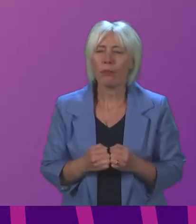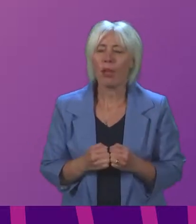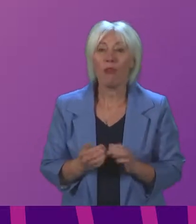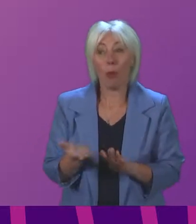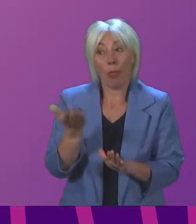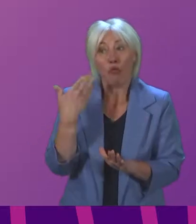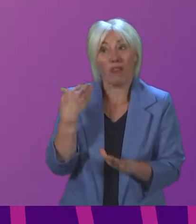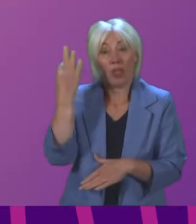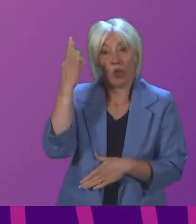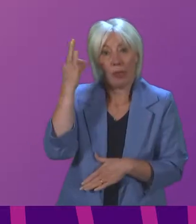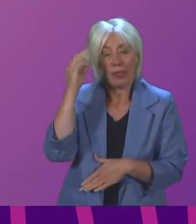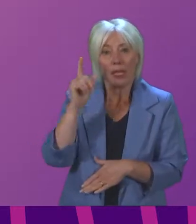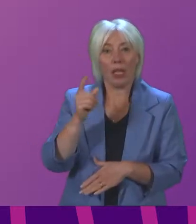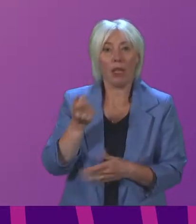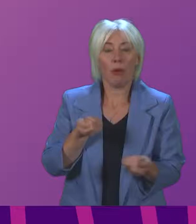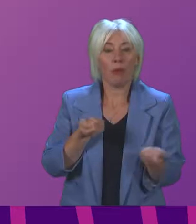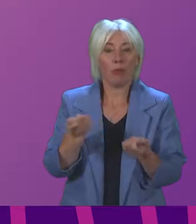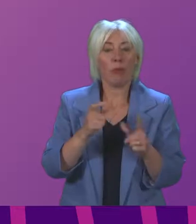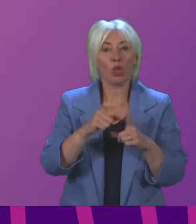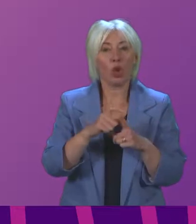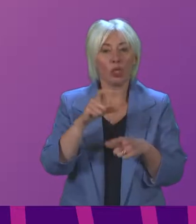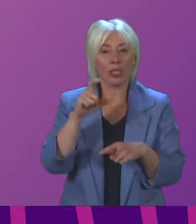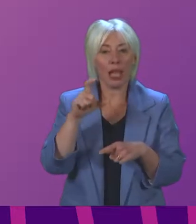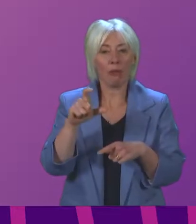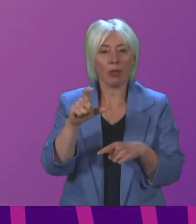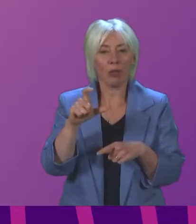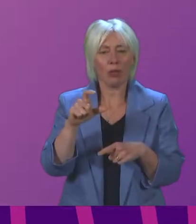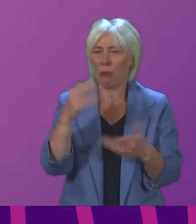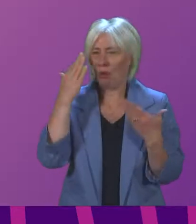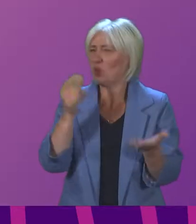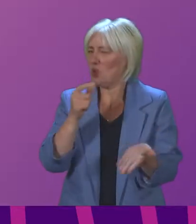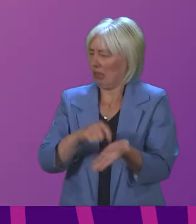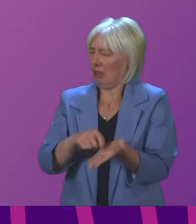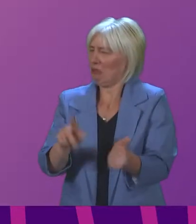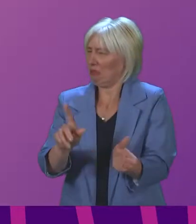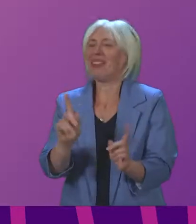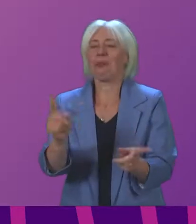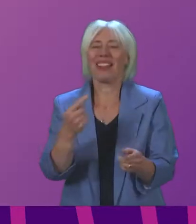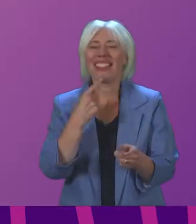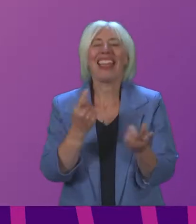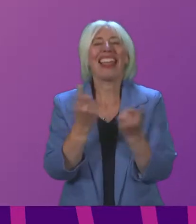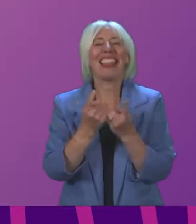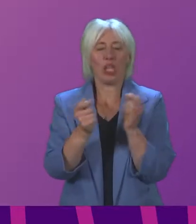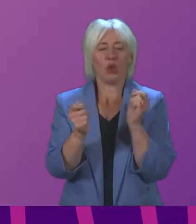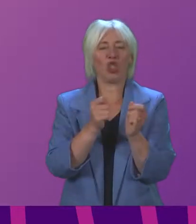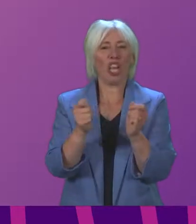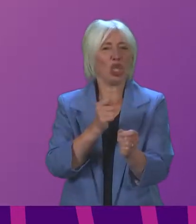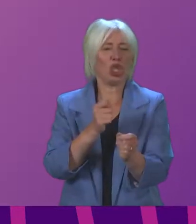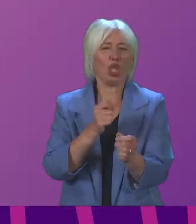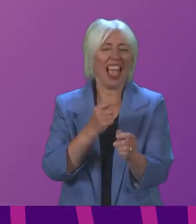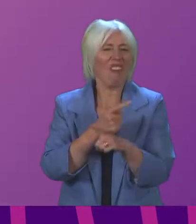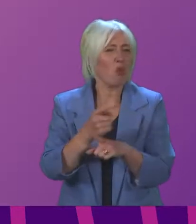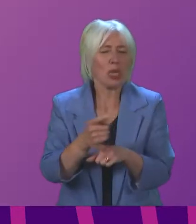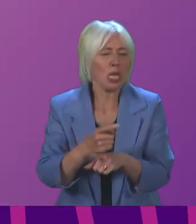previous committee, ably led by Donald Cameron, I don't know who wrote that down, as things were changing so dramatically from week to week